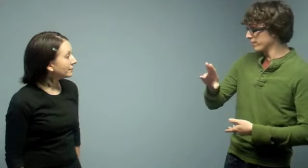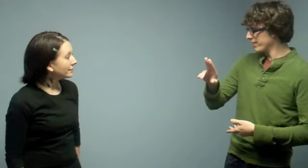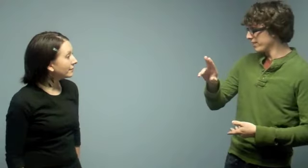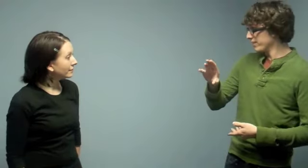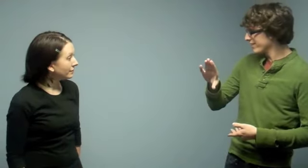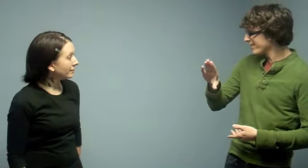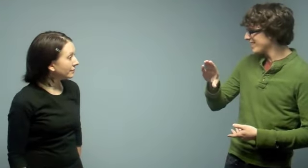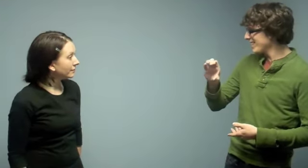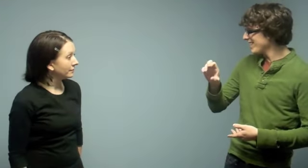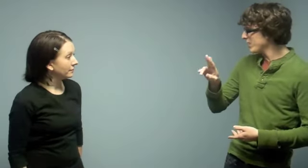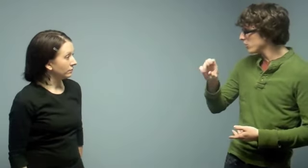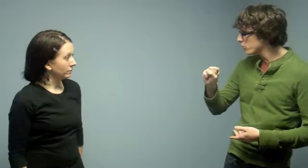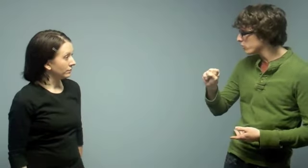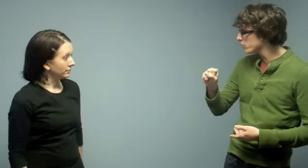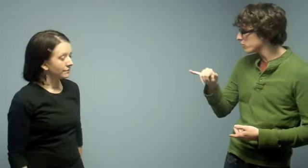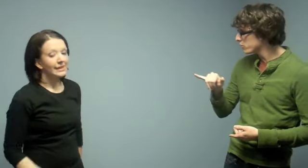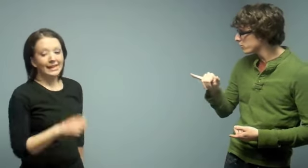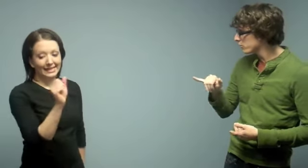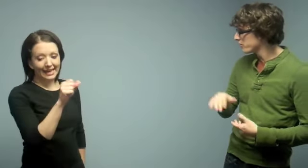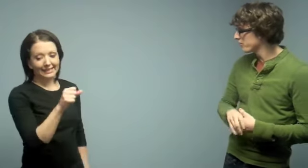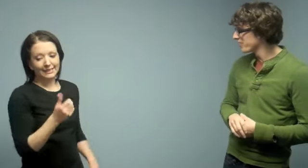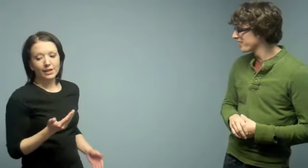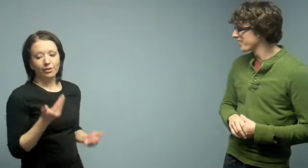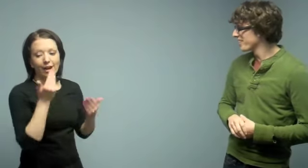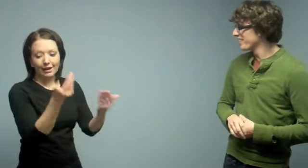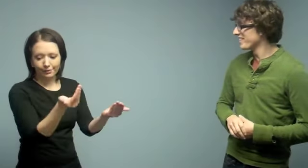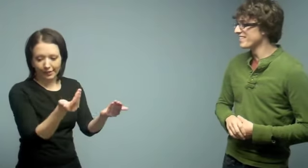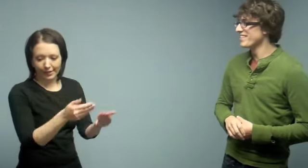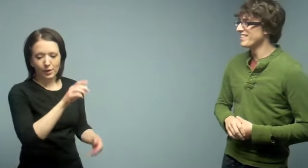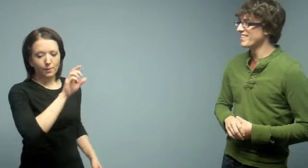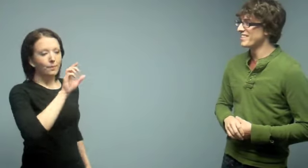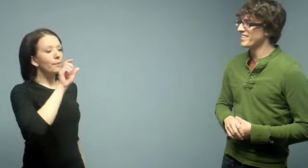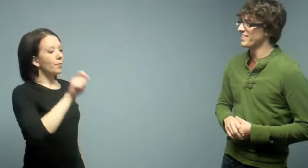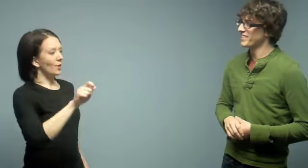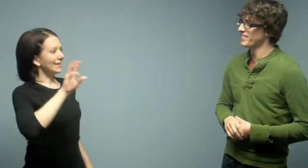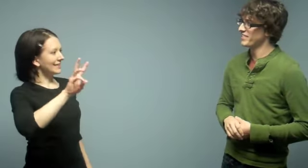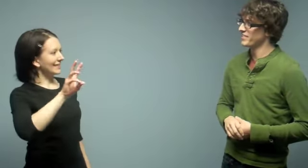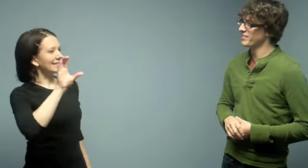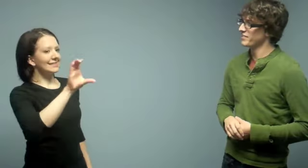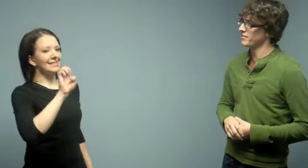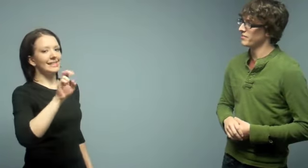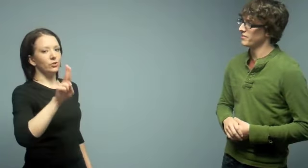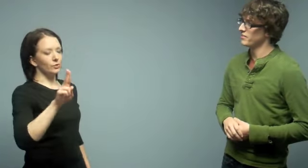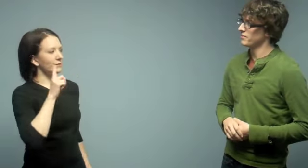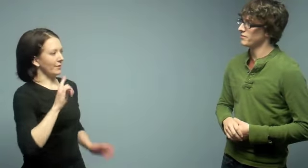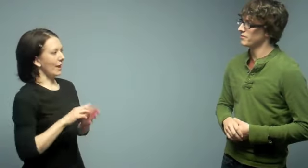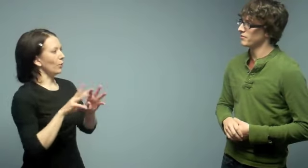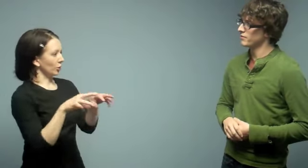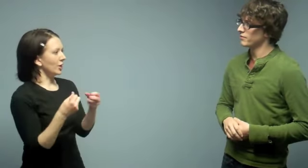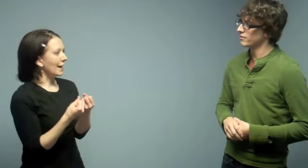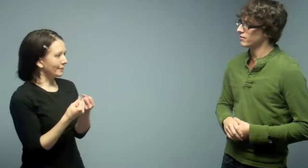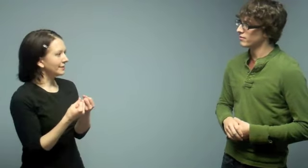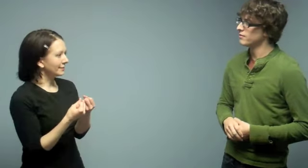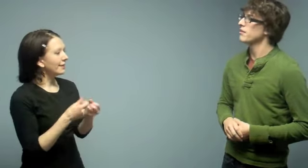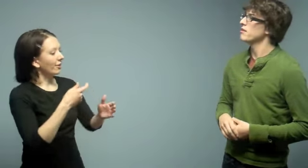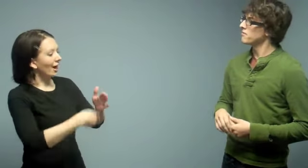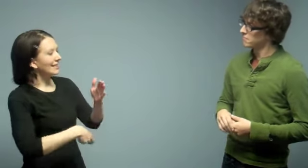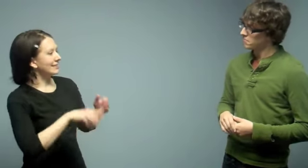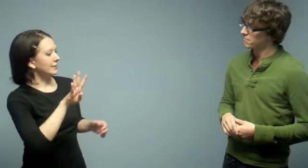CEUs too? Yes, they're offering 0.6 CEUs for that workshop, the cost is